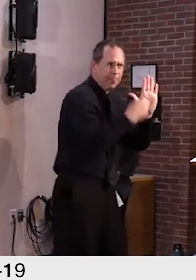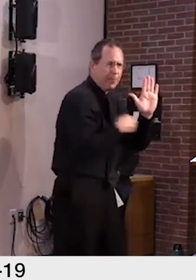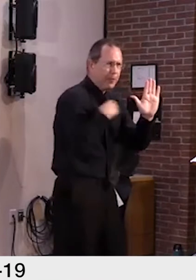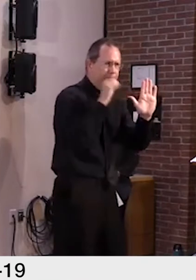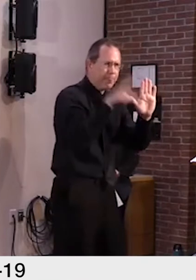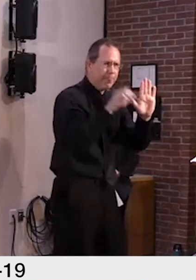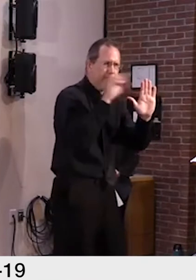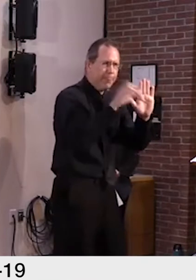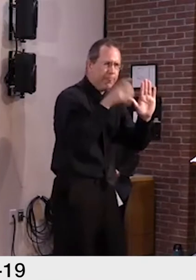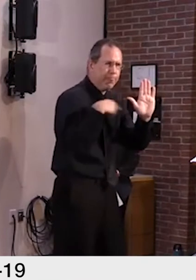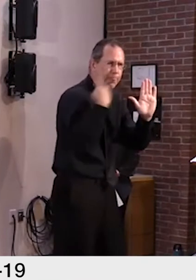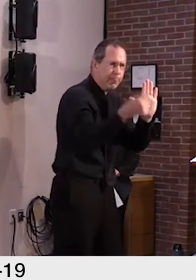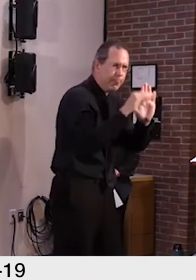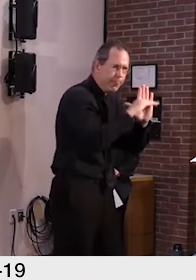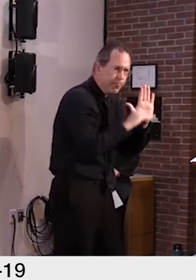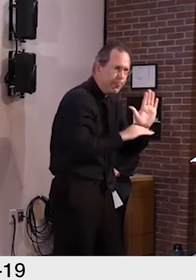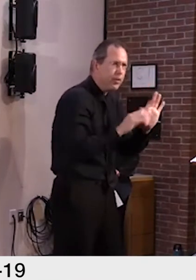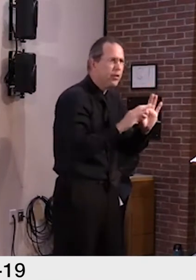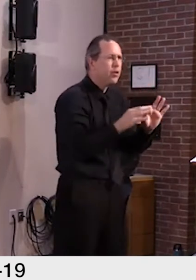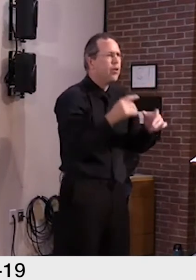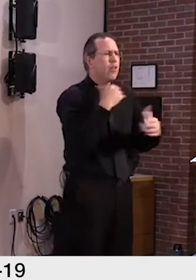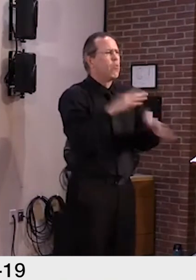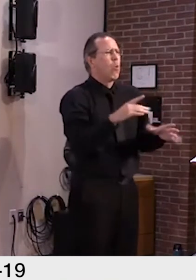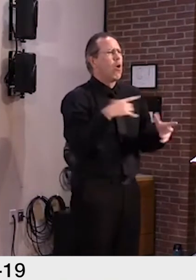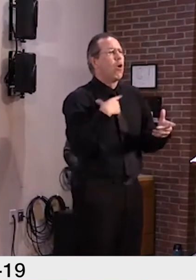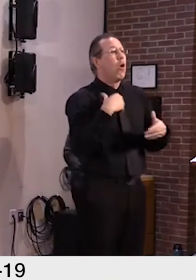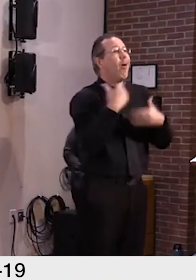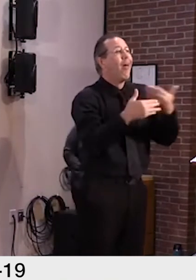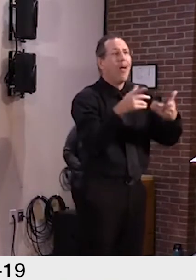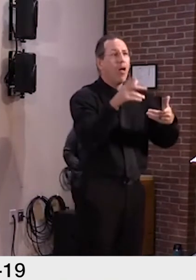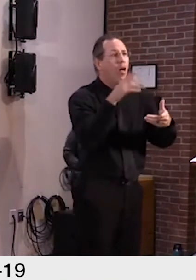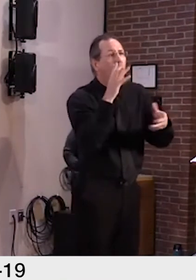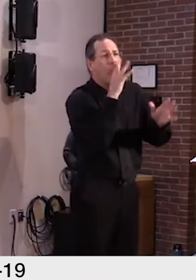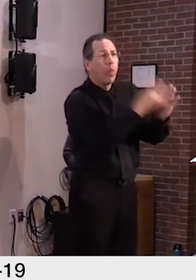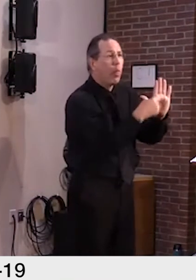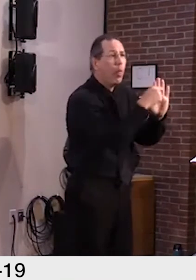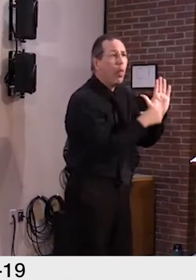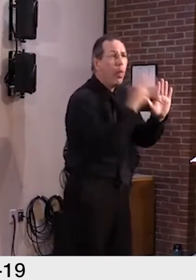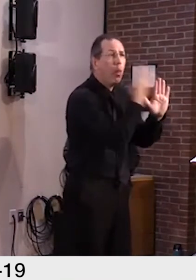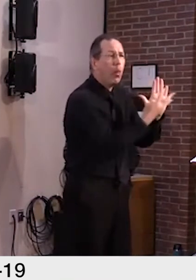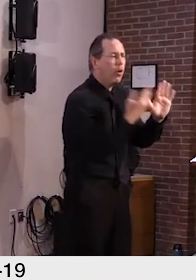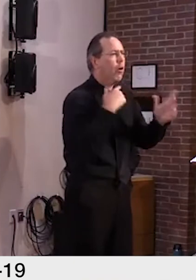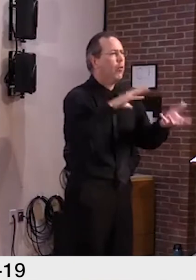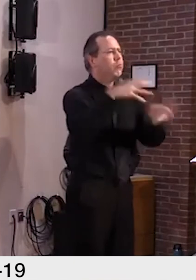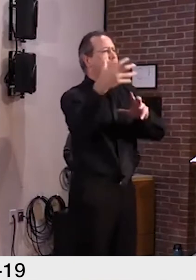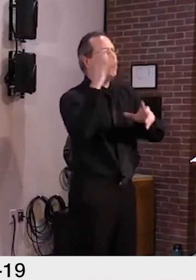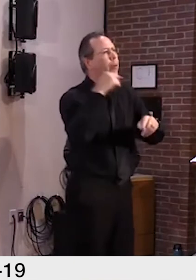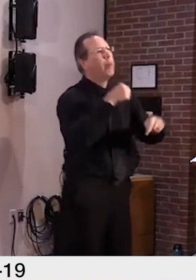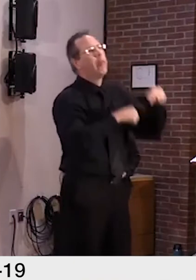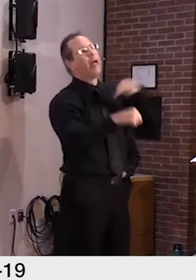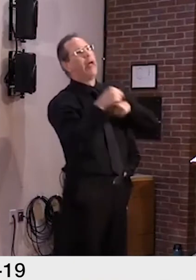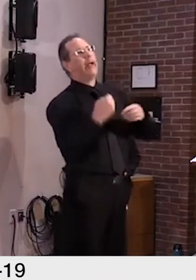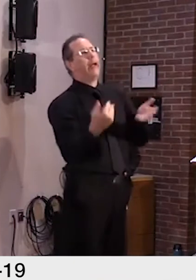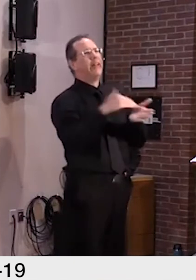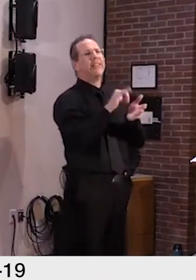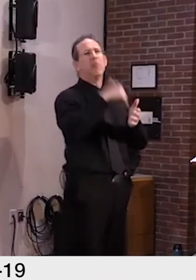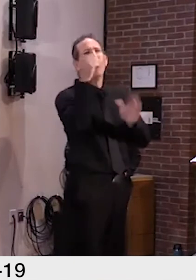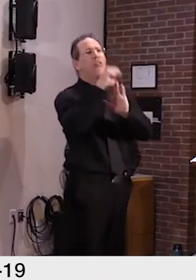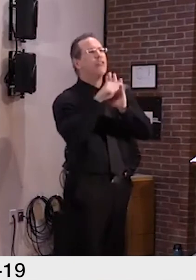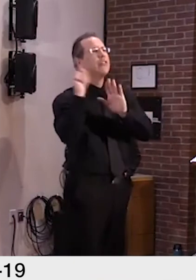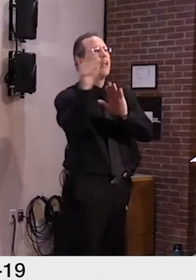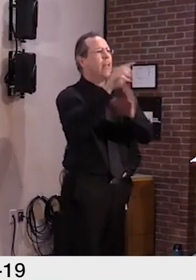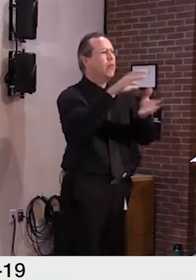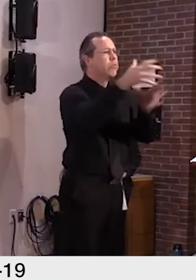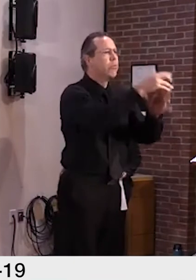back. And we'll get through this stronger better than we were before. I'll now turn it over to Holly for more